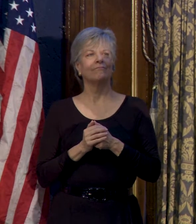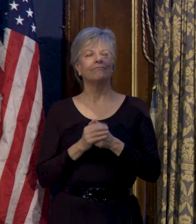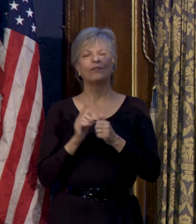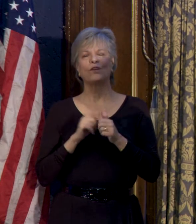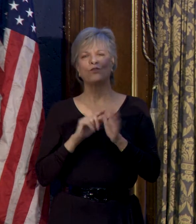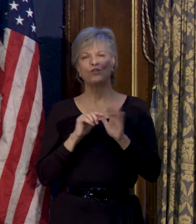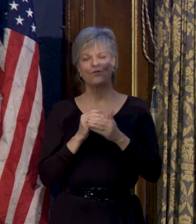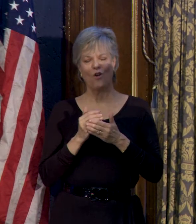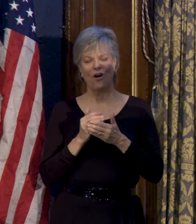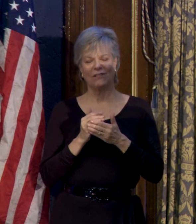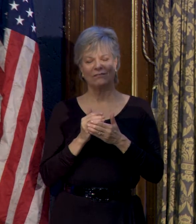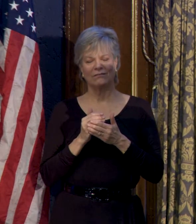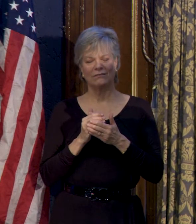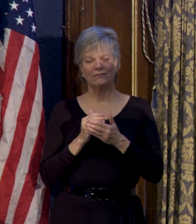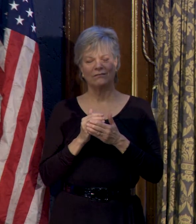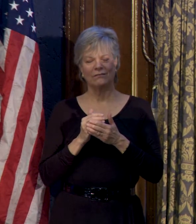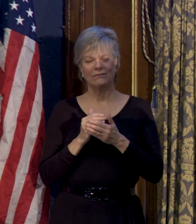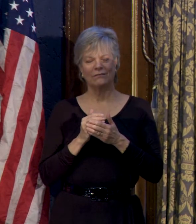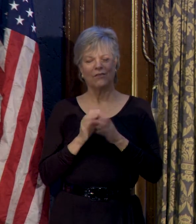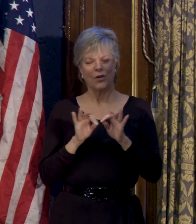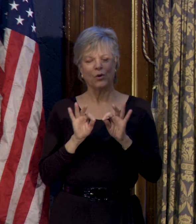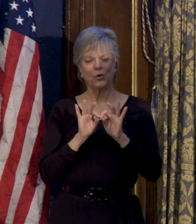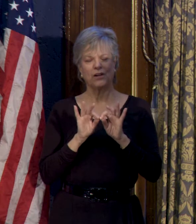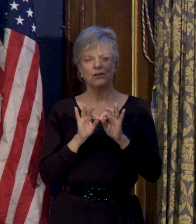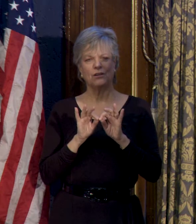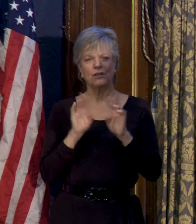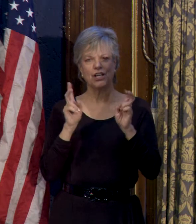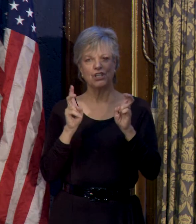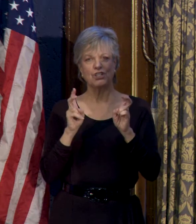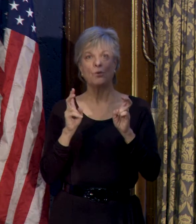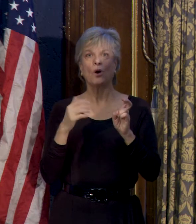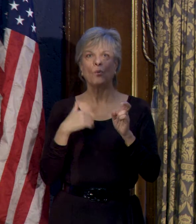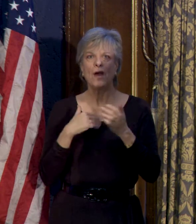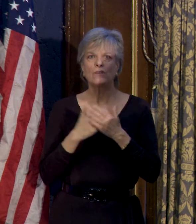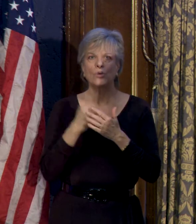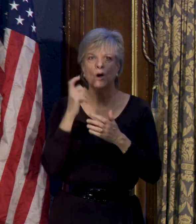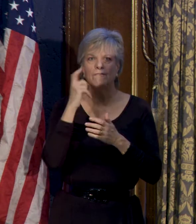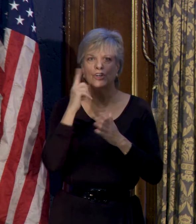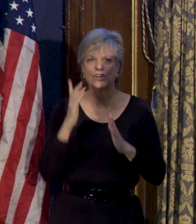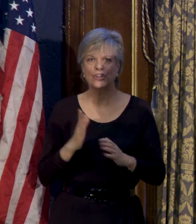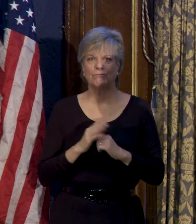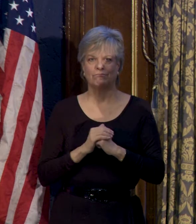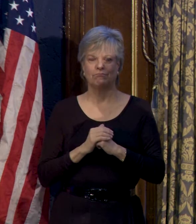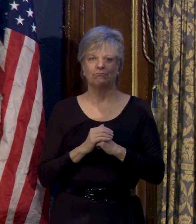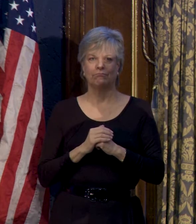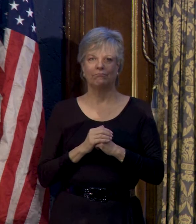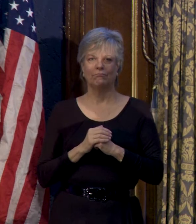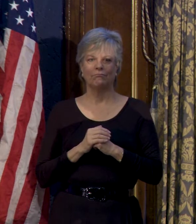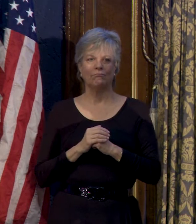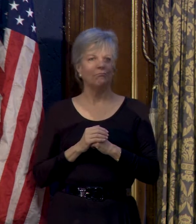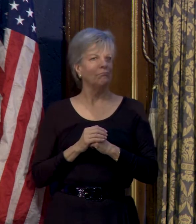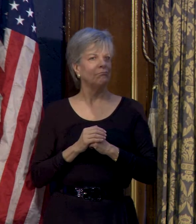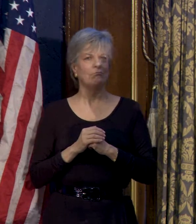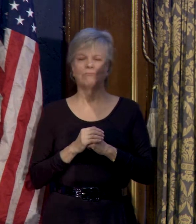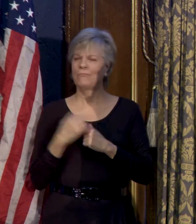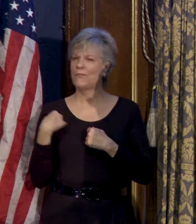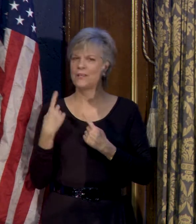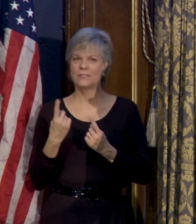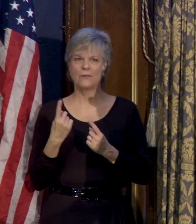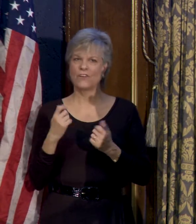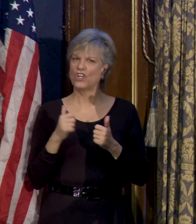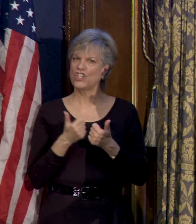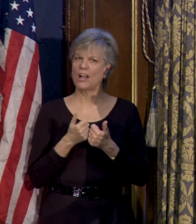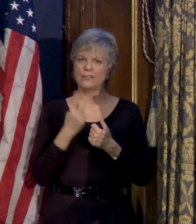First of all, I think the critical issue is we have a new governor. And this has been a very challenging four